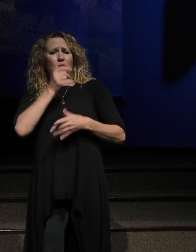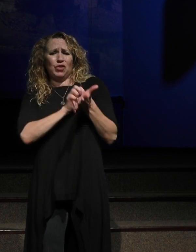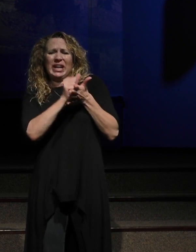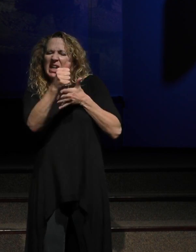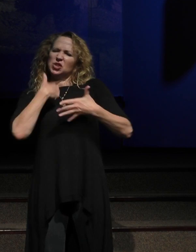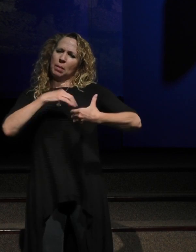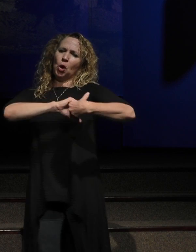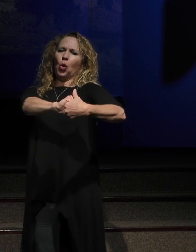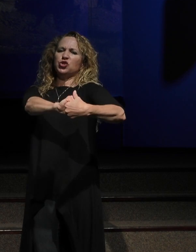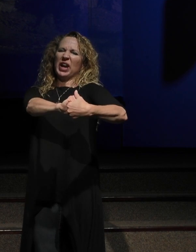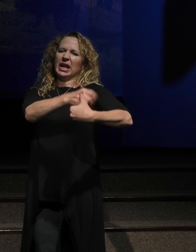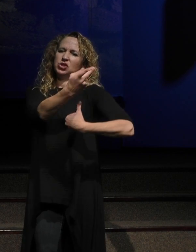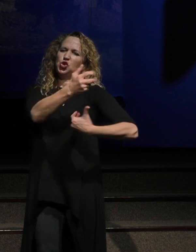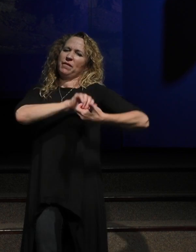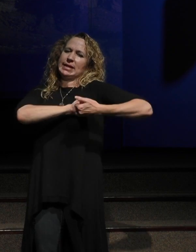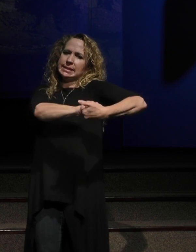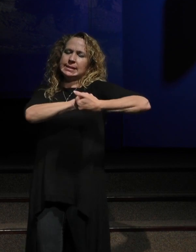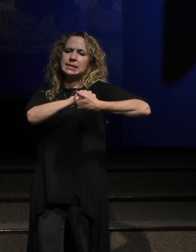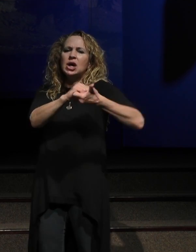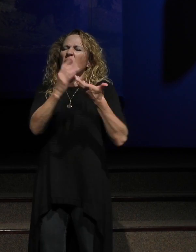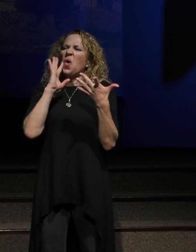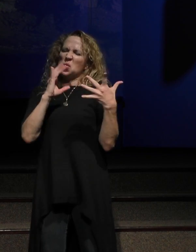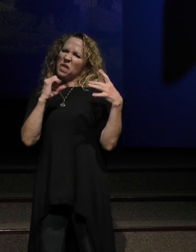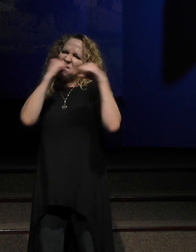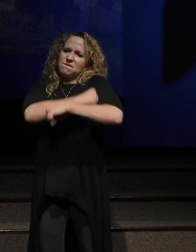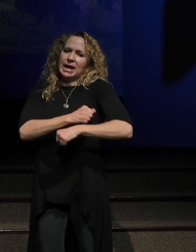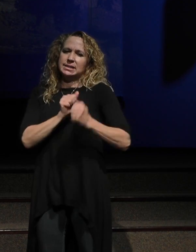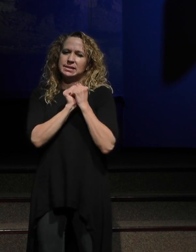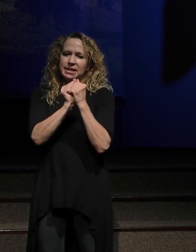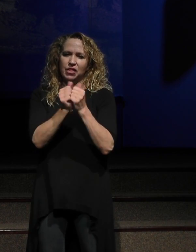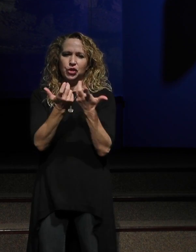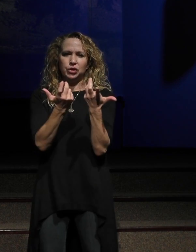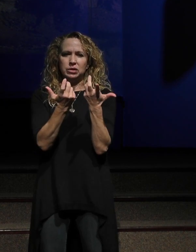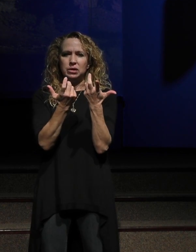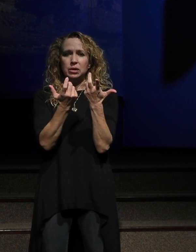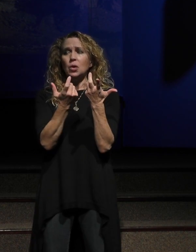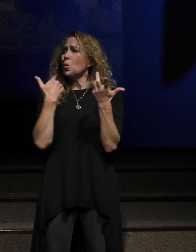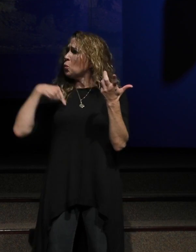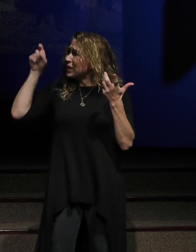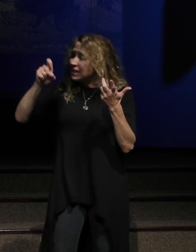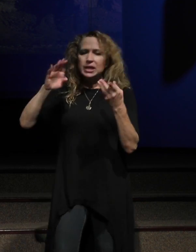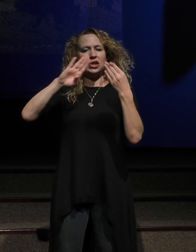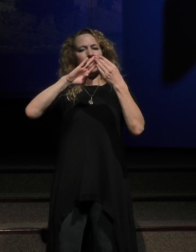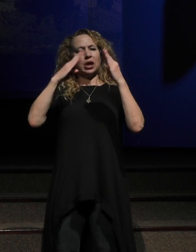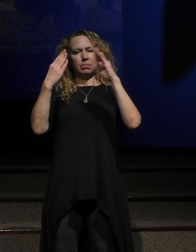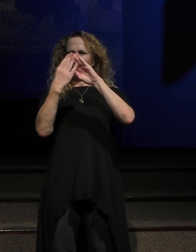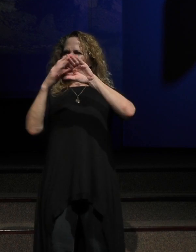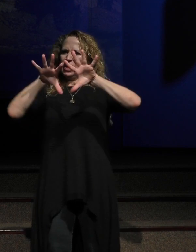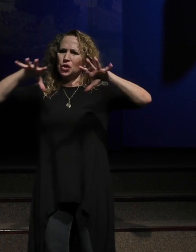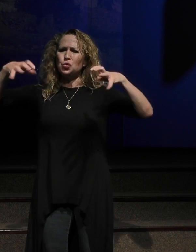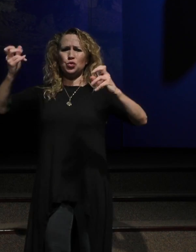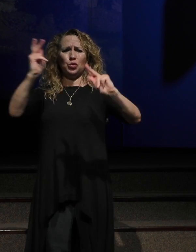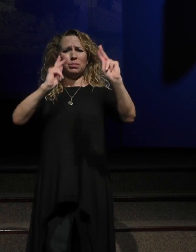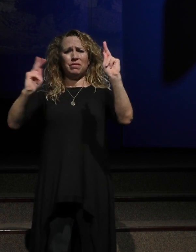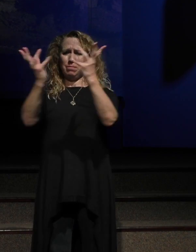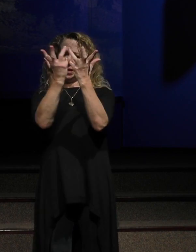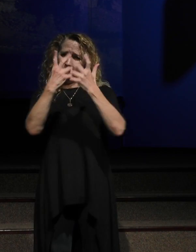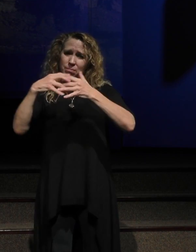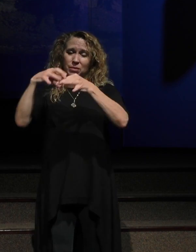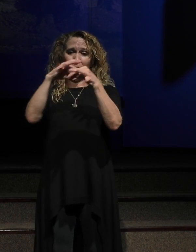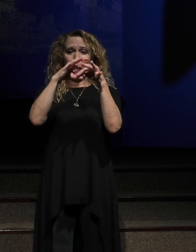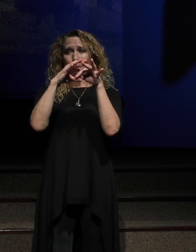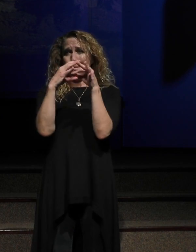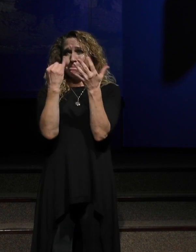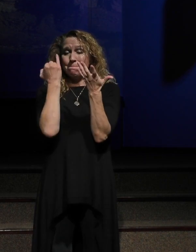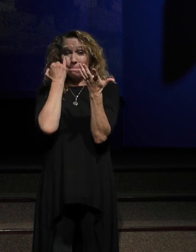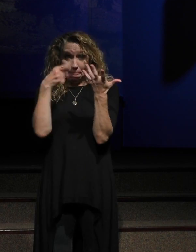your hand. We're going to go through this together and we're going to battle through this together. We need a community of people in our lives. And if you'll